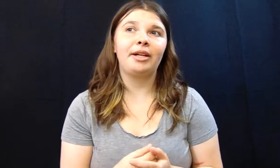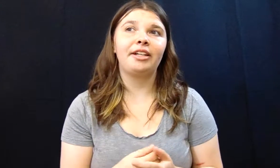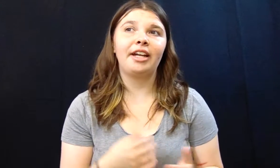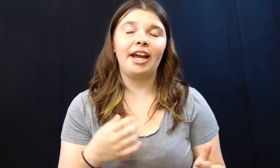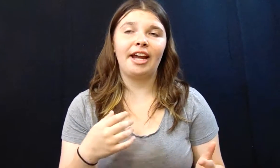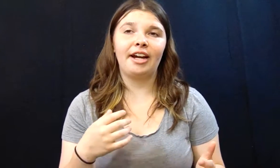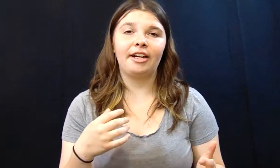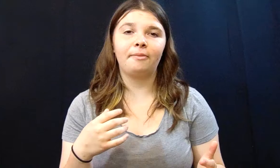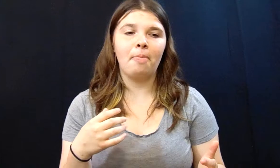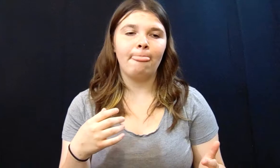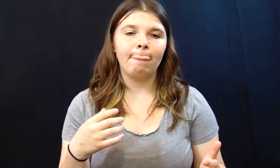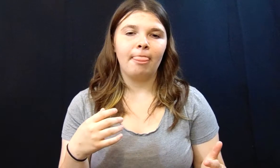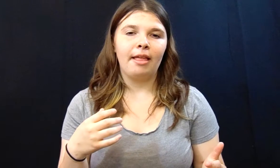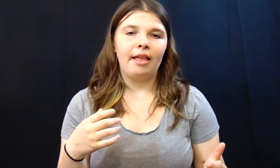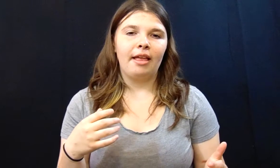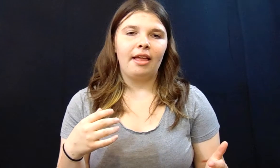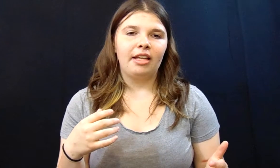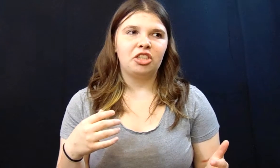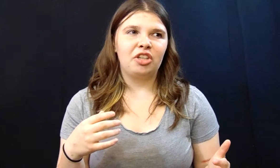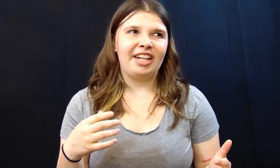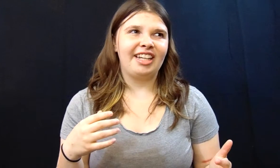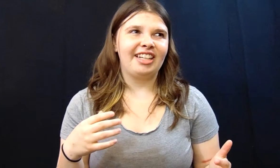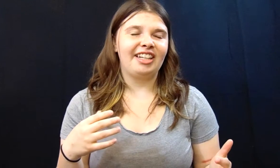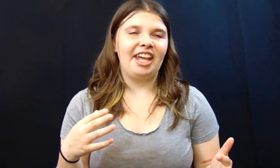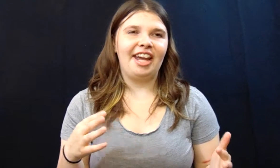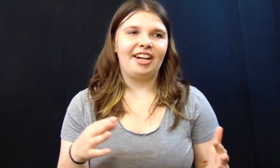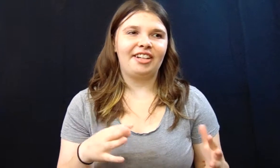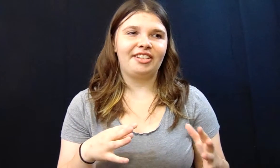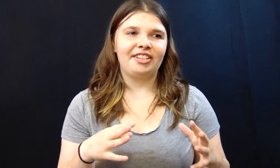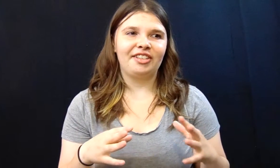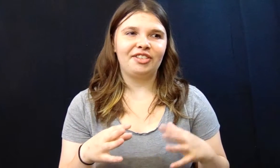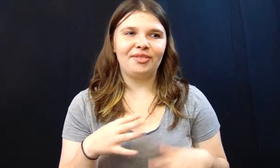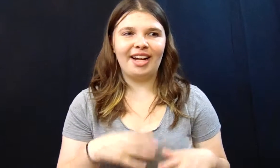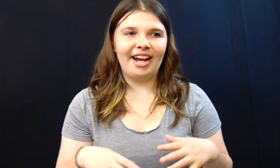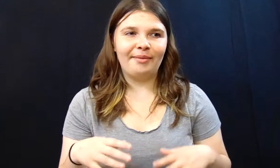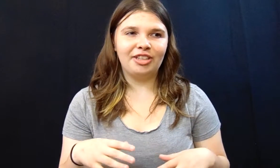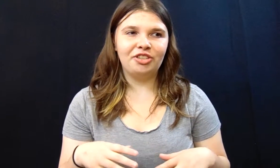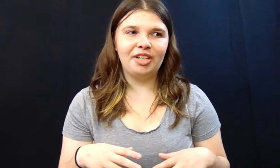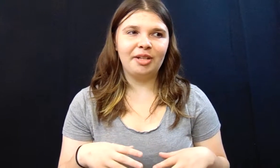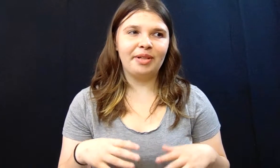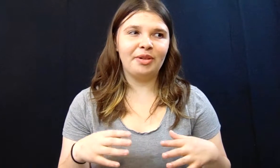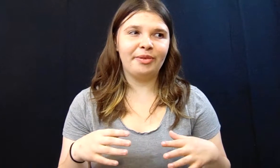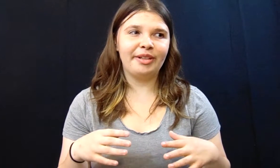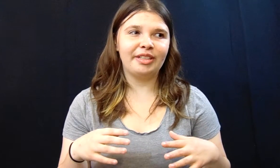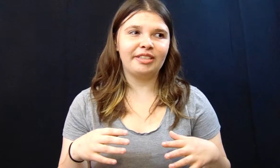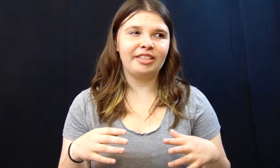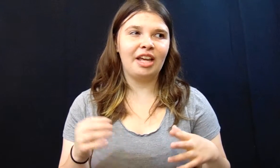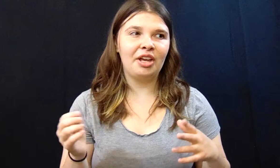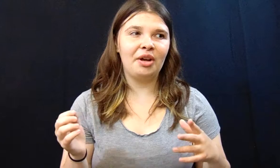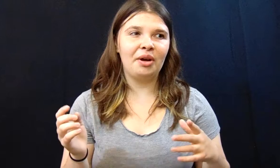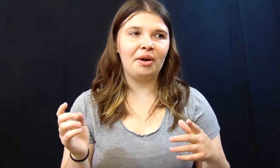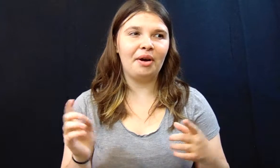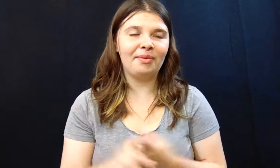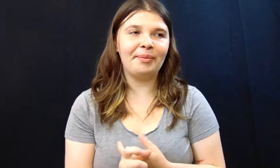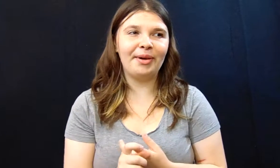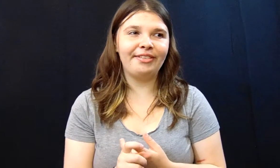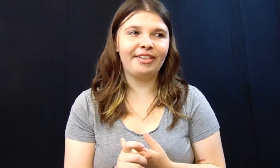bed and so I get and when I had my dream it was of my boyfriend